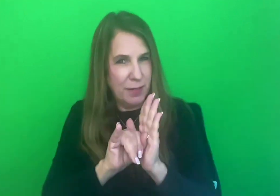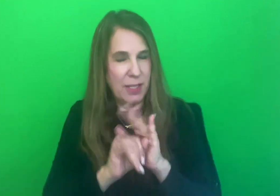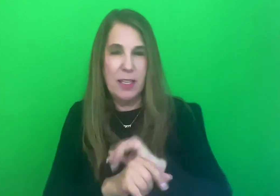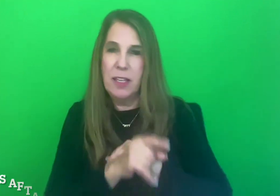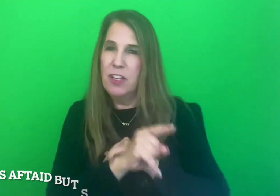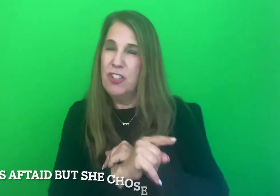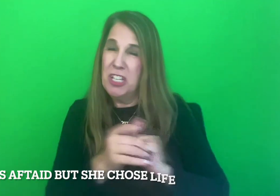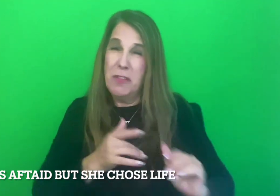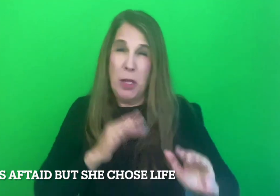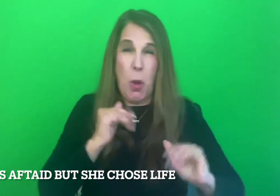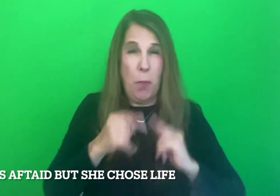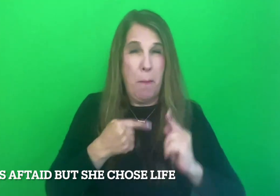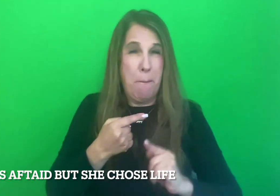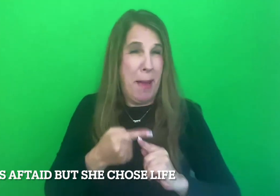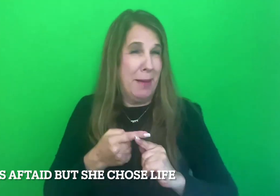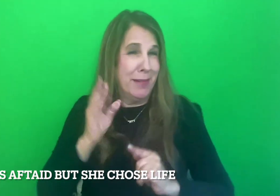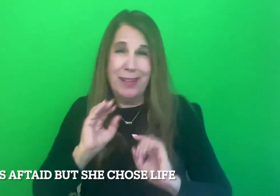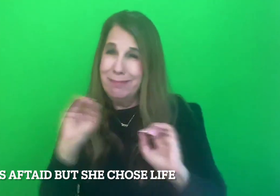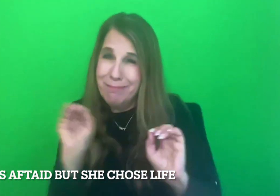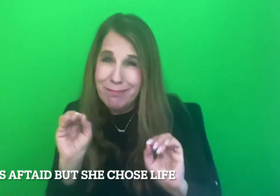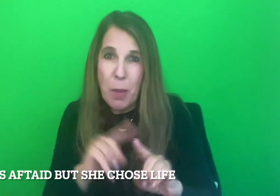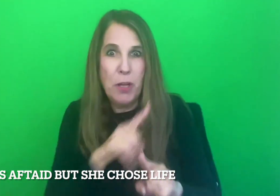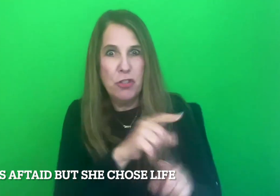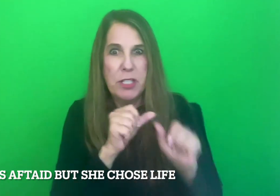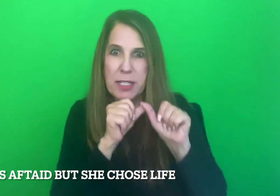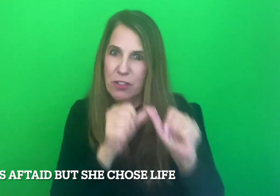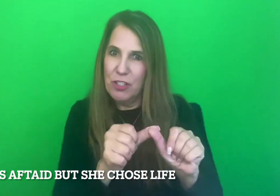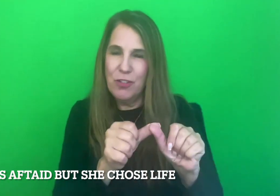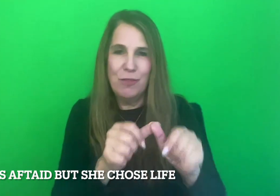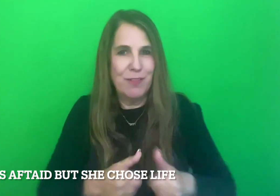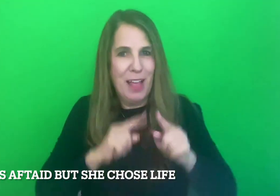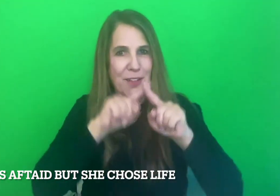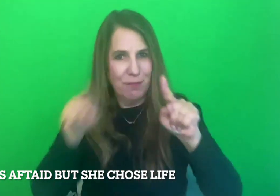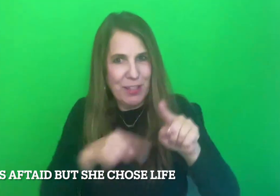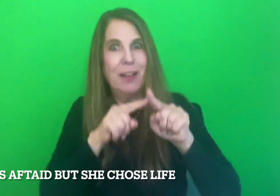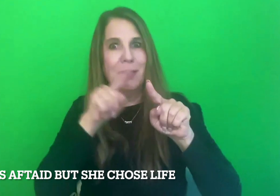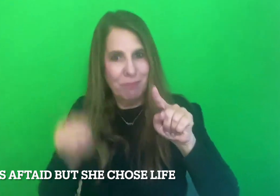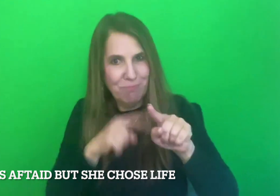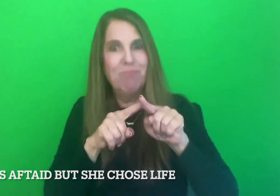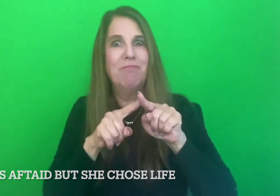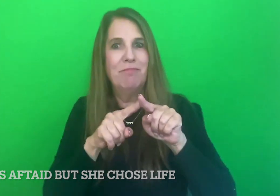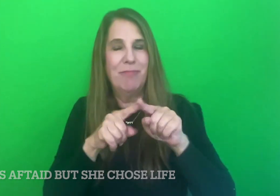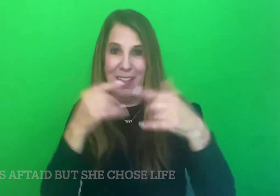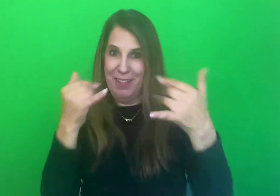hopeless as she might have felt about God, she continued the life cycle. Now, here we are.